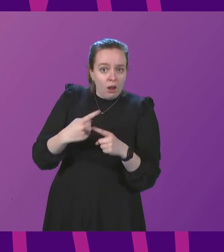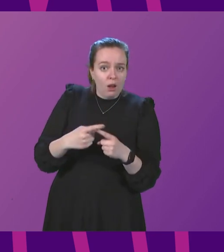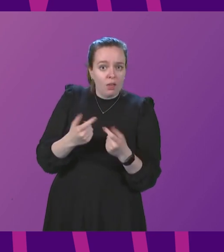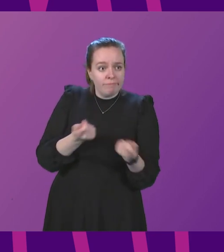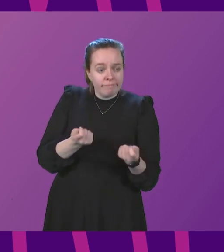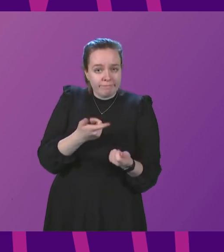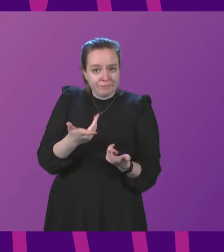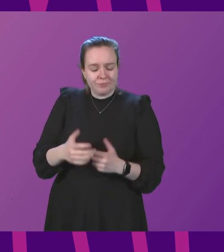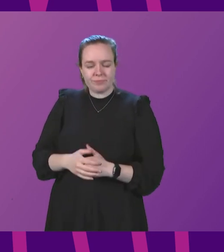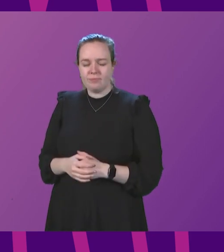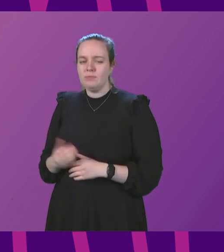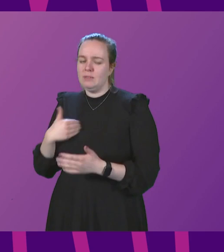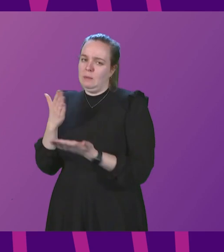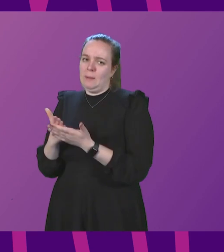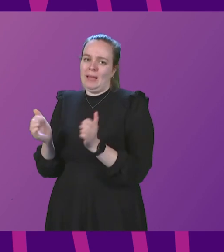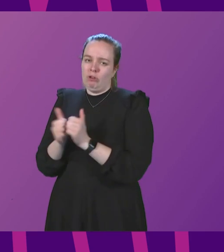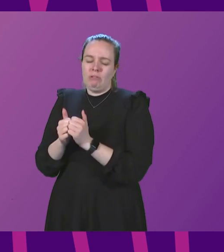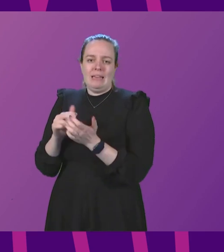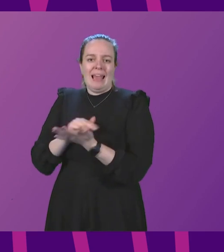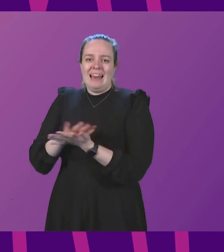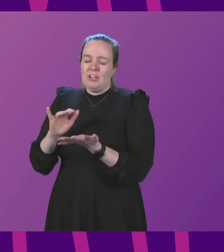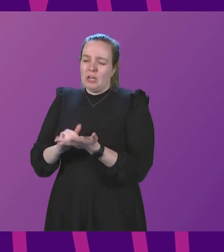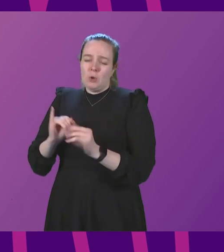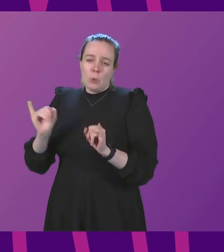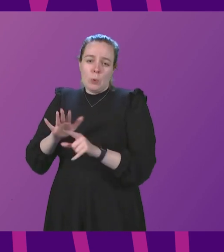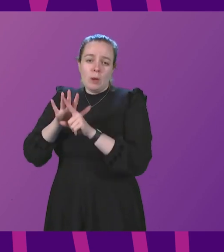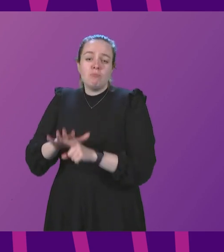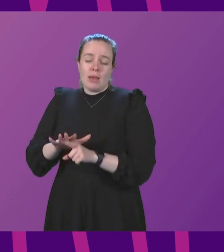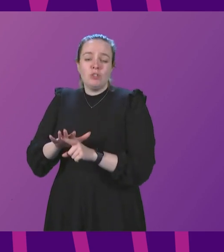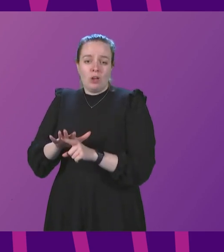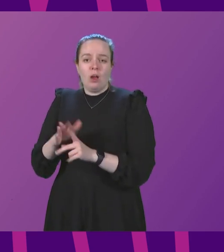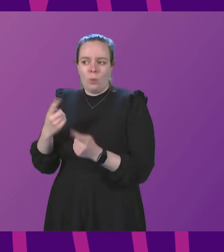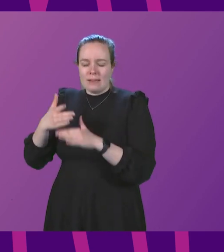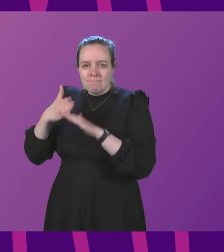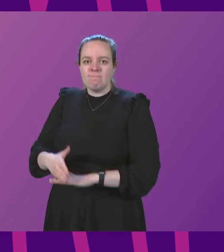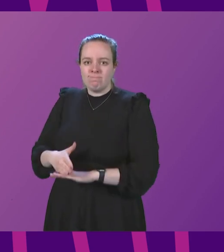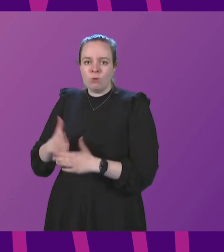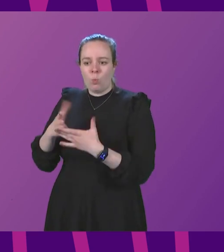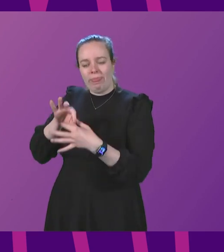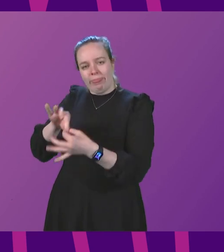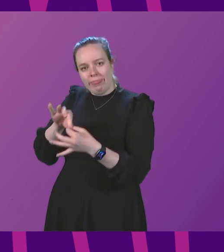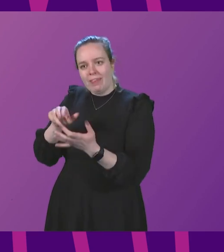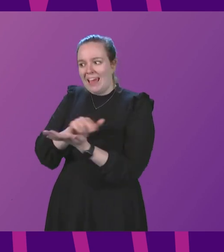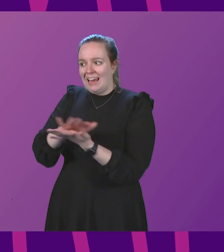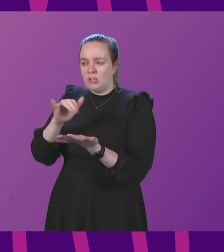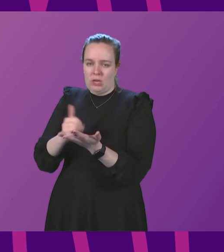First Minister I do agree that the NHS is under significant pressure and we're working hard with the NHS to ensure that it can